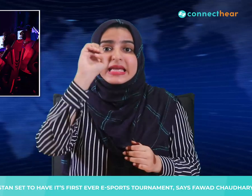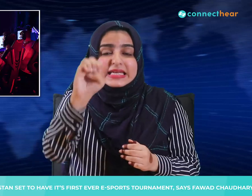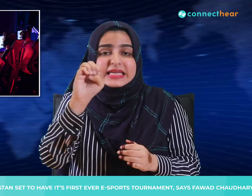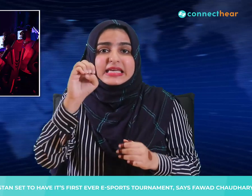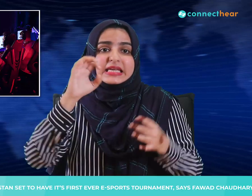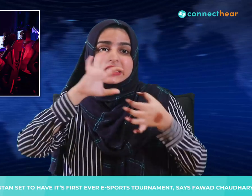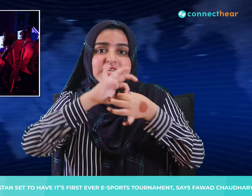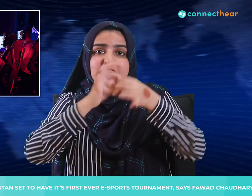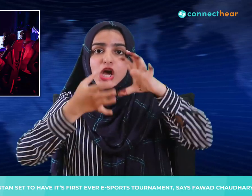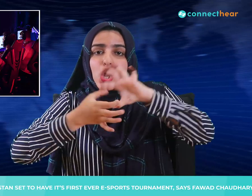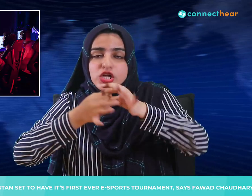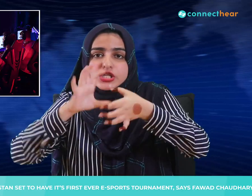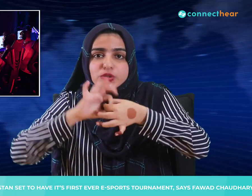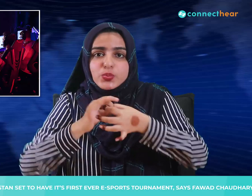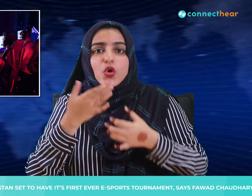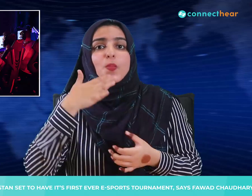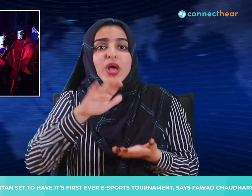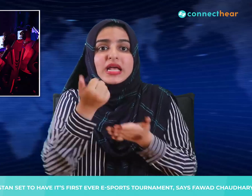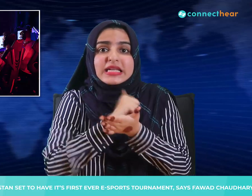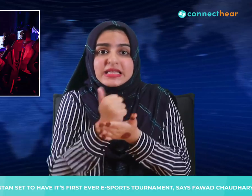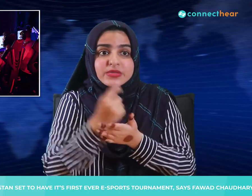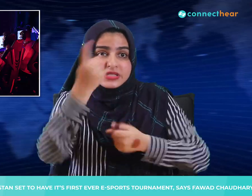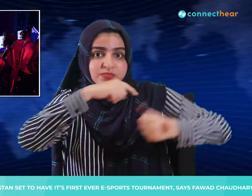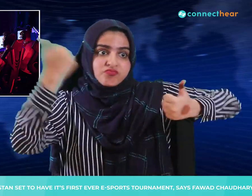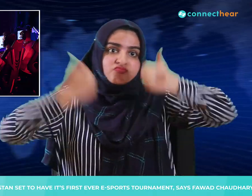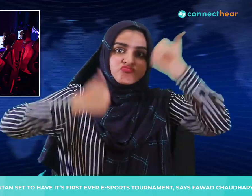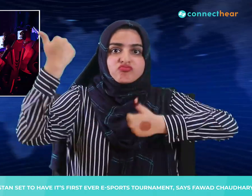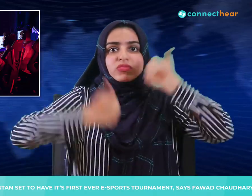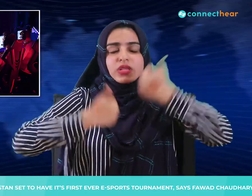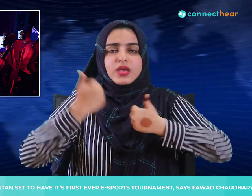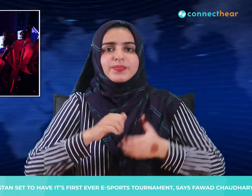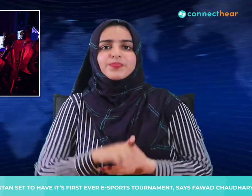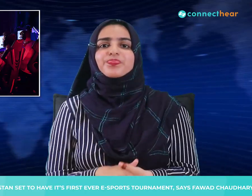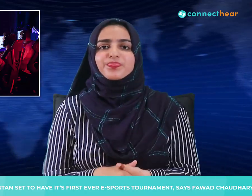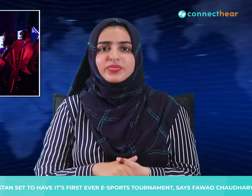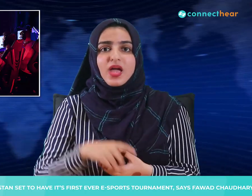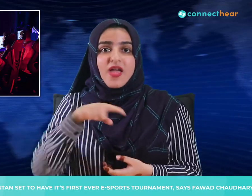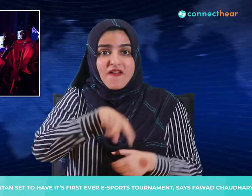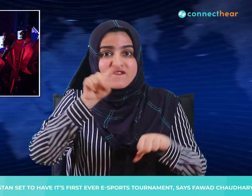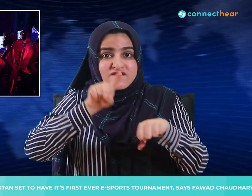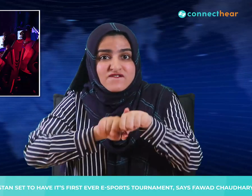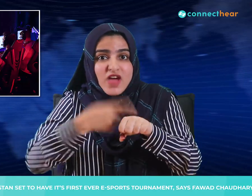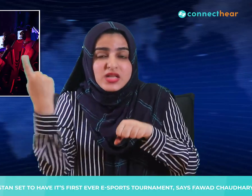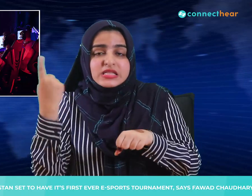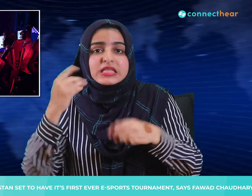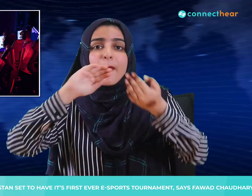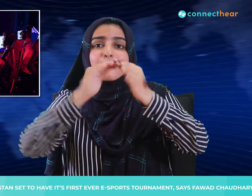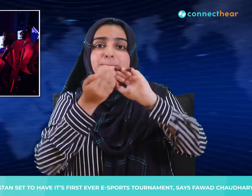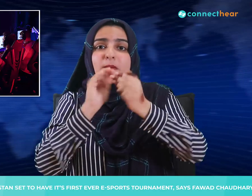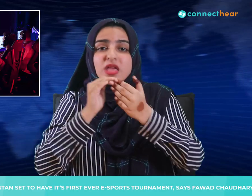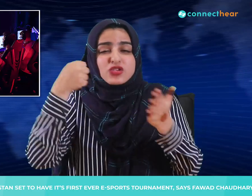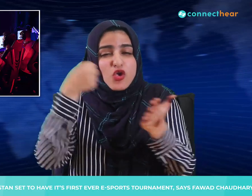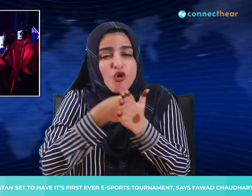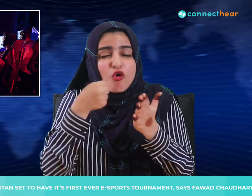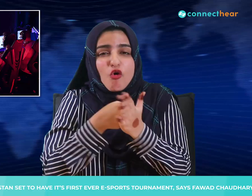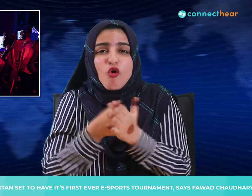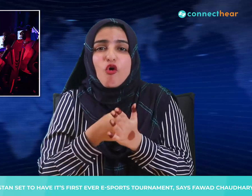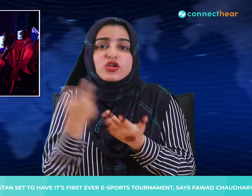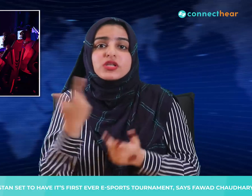among potential competitive gamers. The first eSports league funded by the overall effort will be the Free